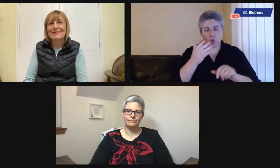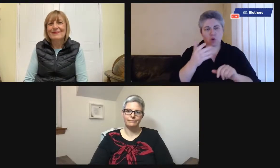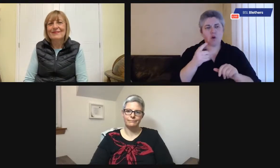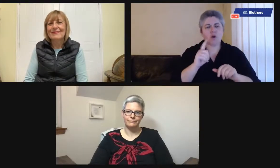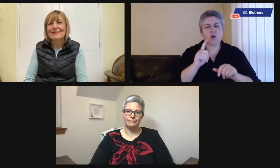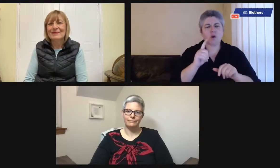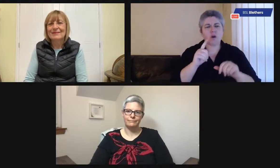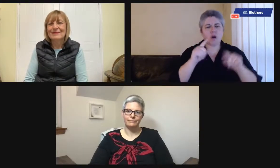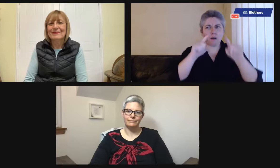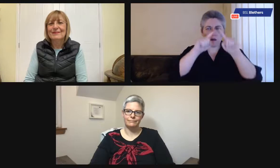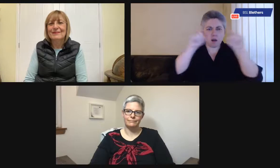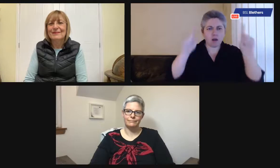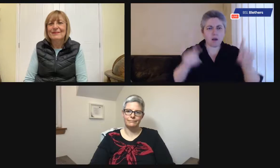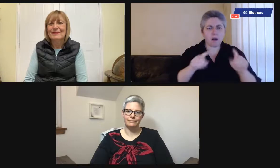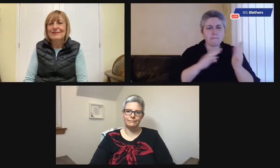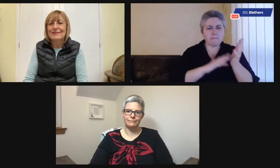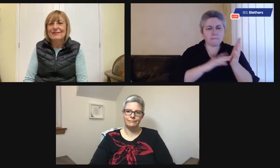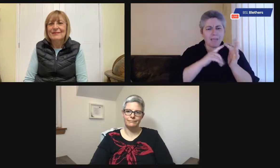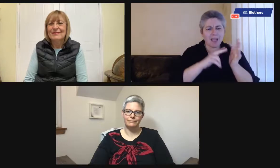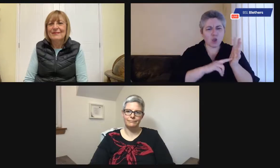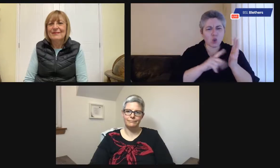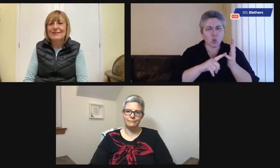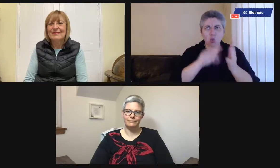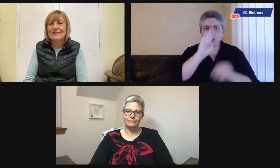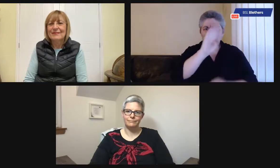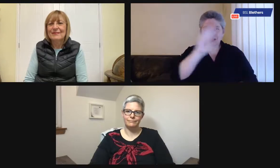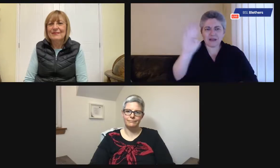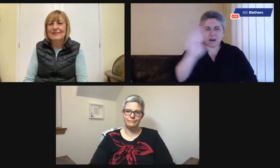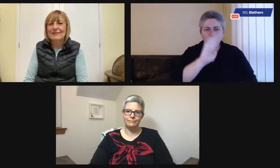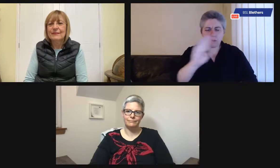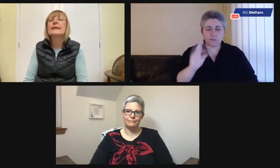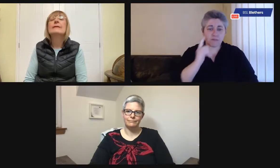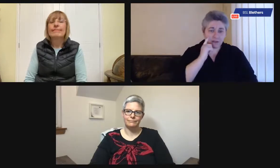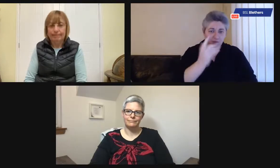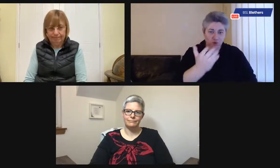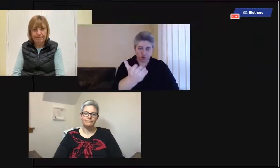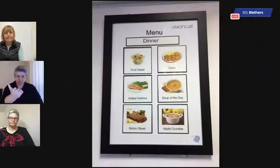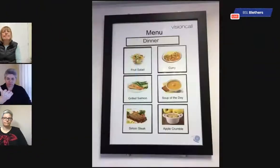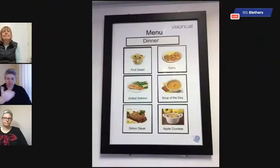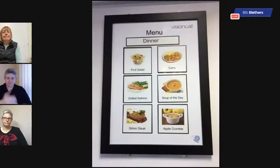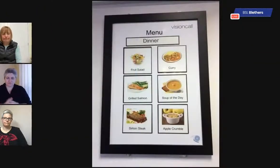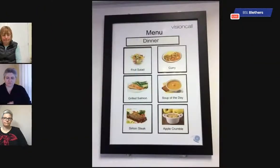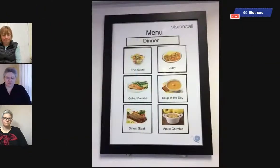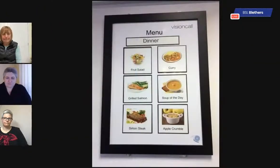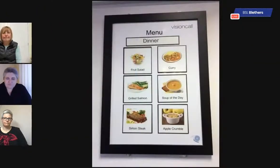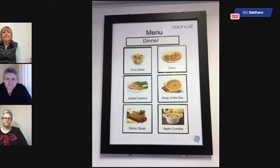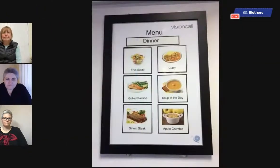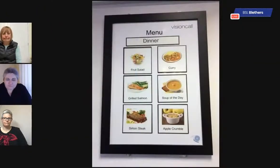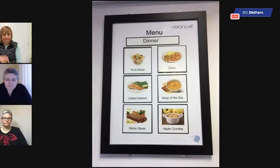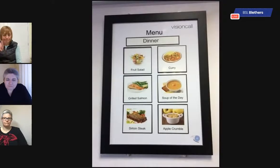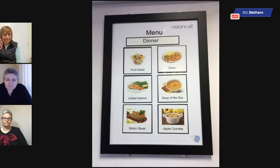want to show them how I was going to say a video. Not a video. Can we show a photograph of a menu board?